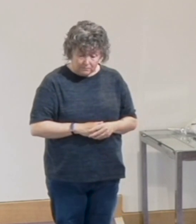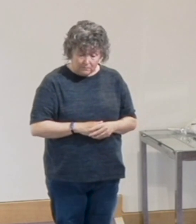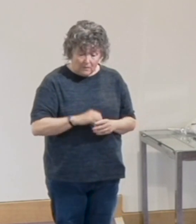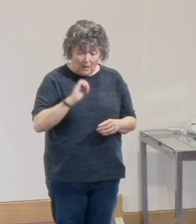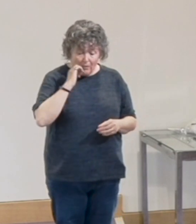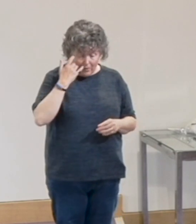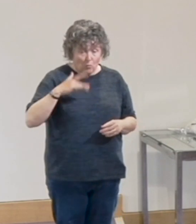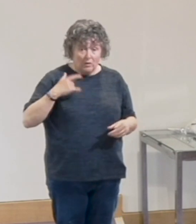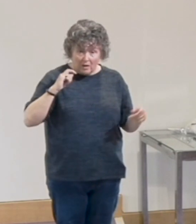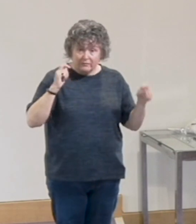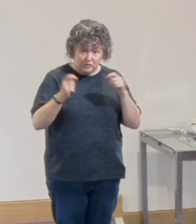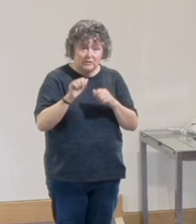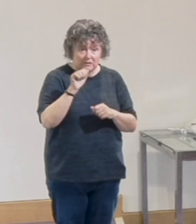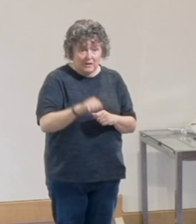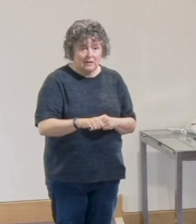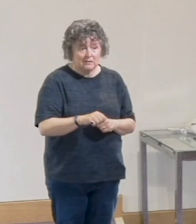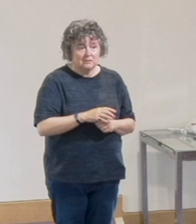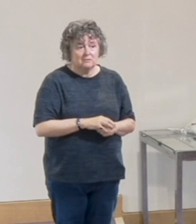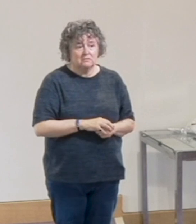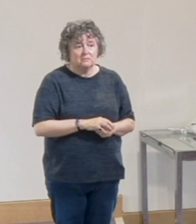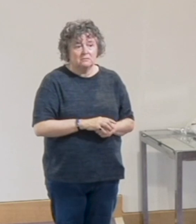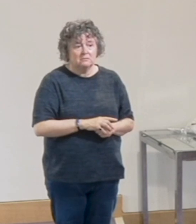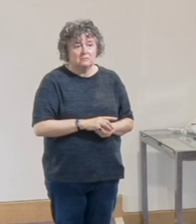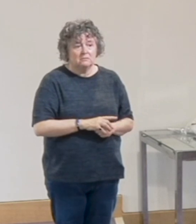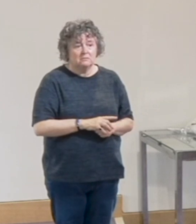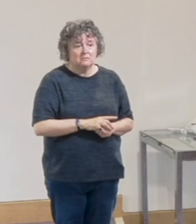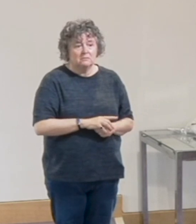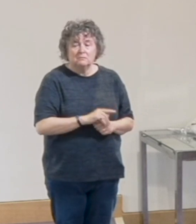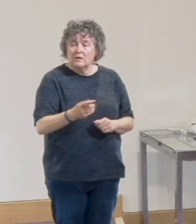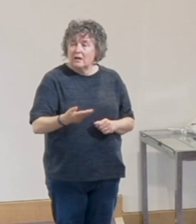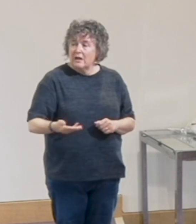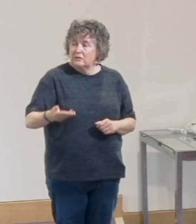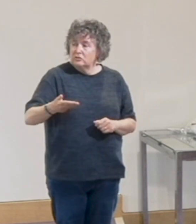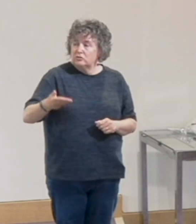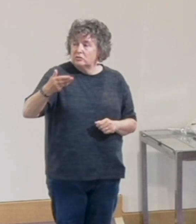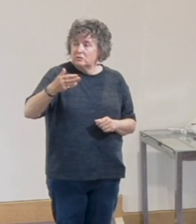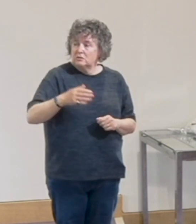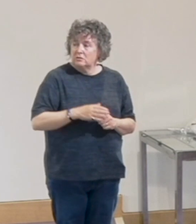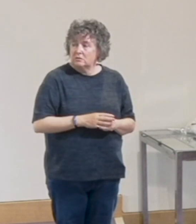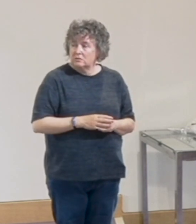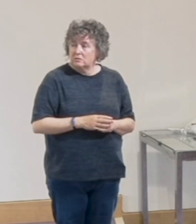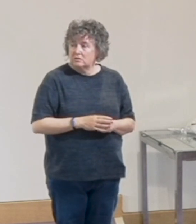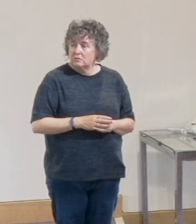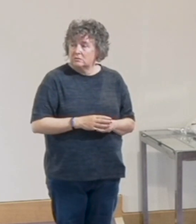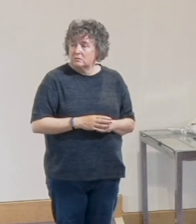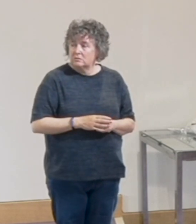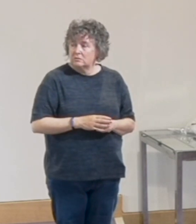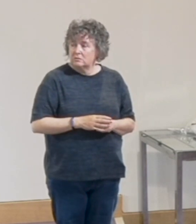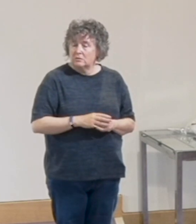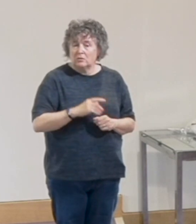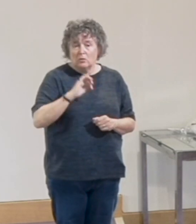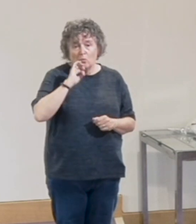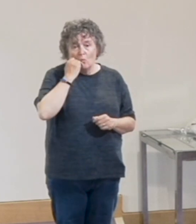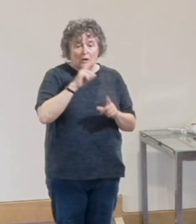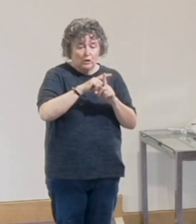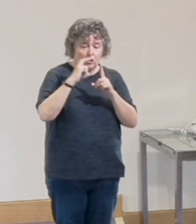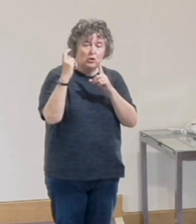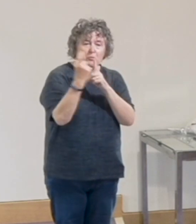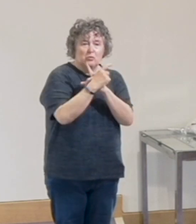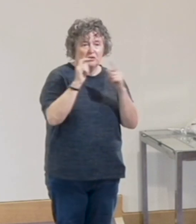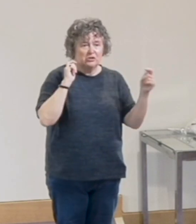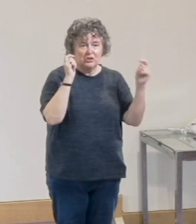changing for ourselves personally but I think, in fact I believe, it can change communities.